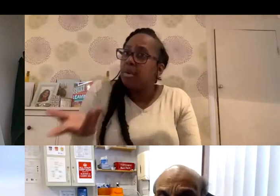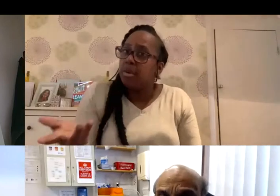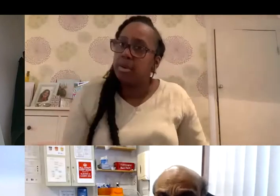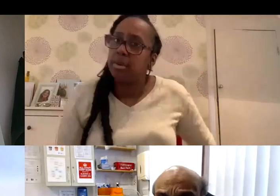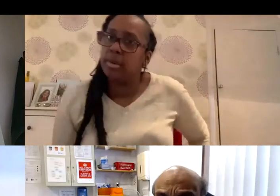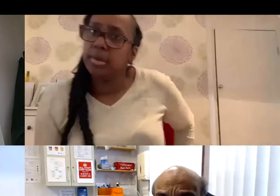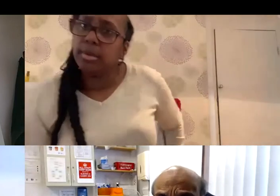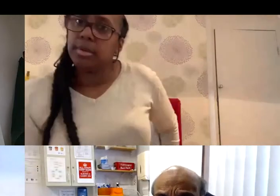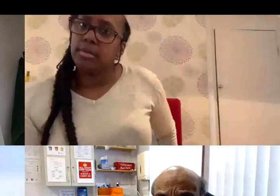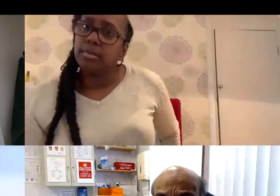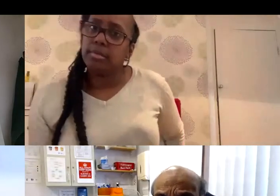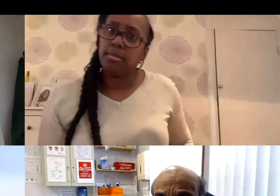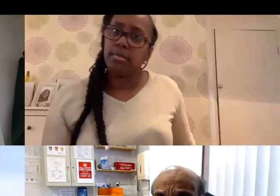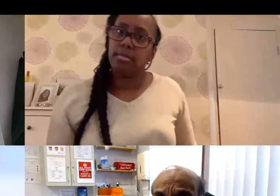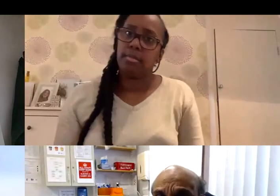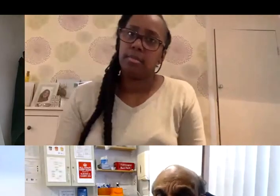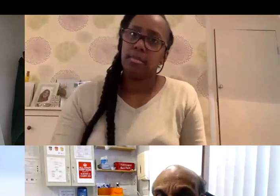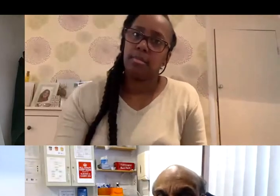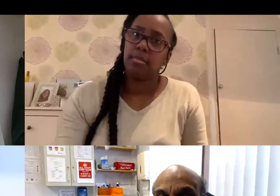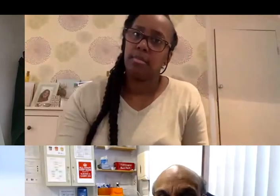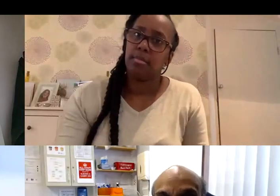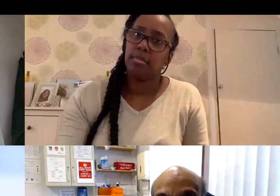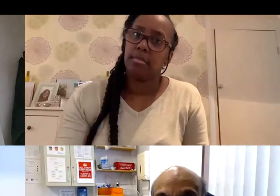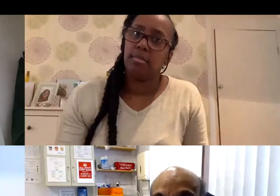Debbie's on the line. Debbie, love you.